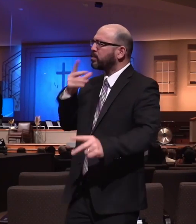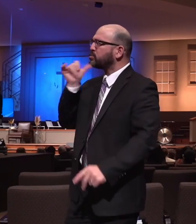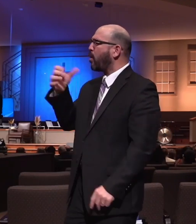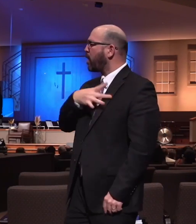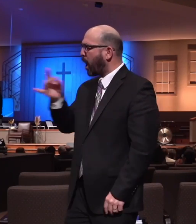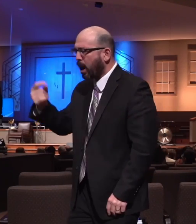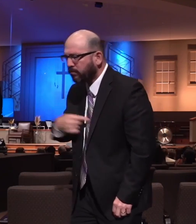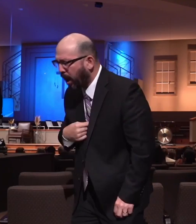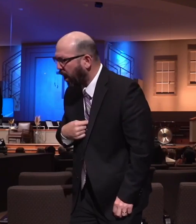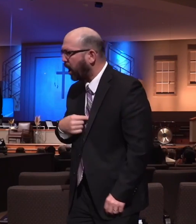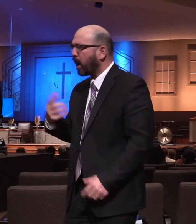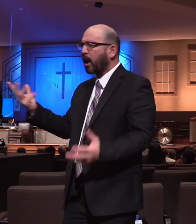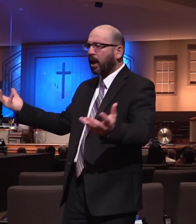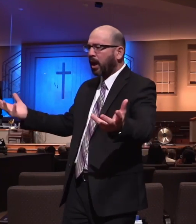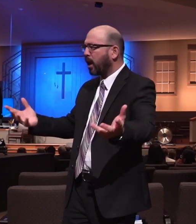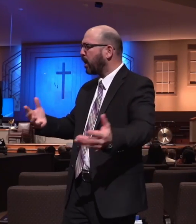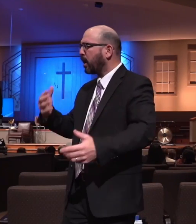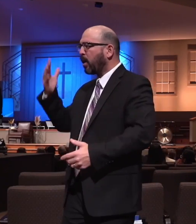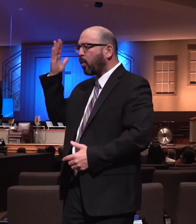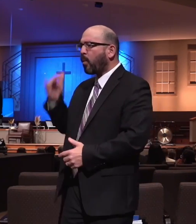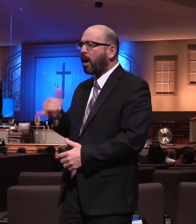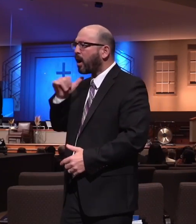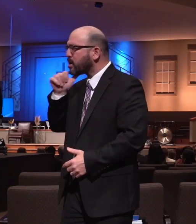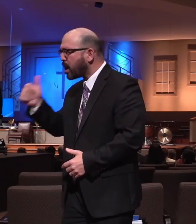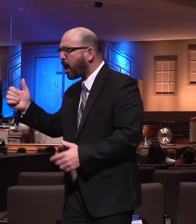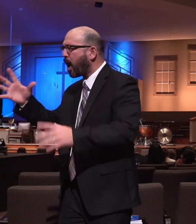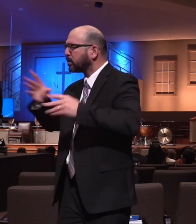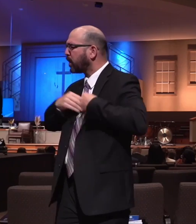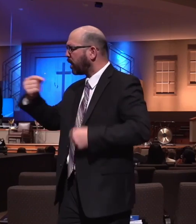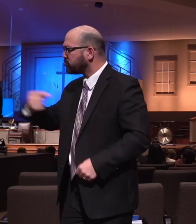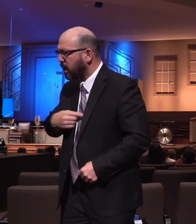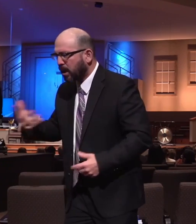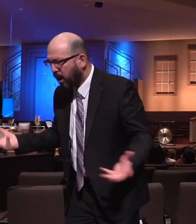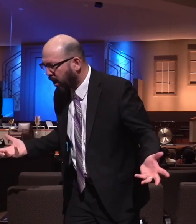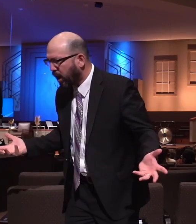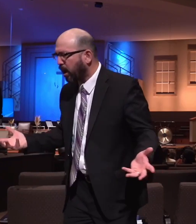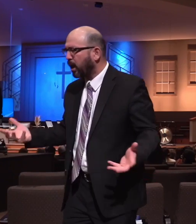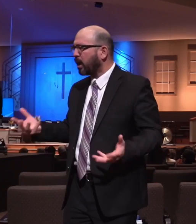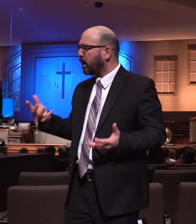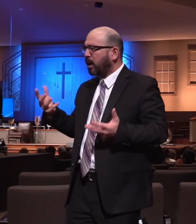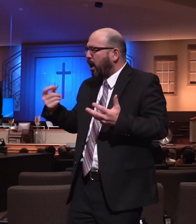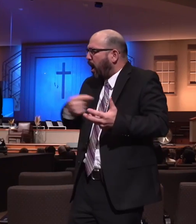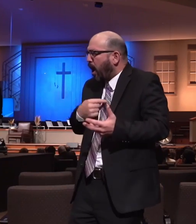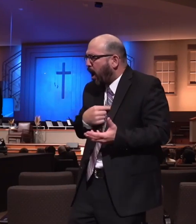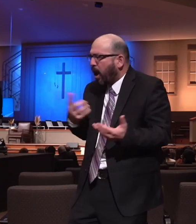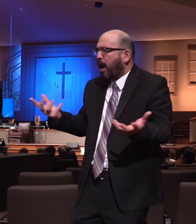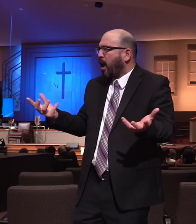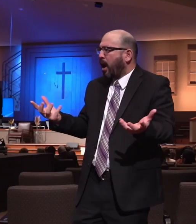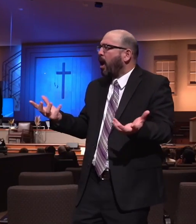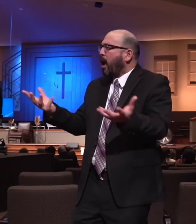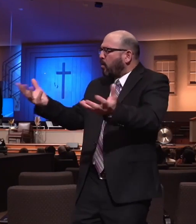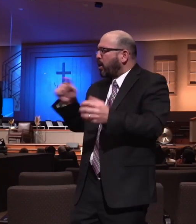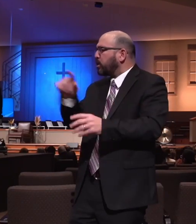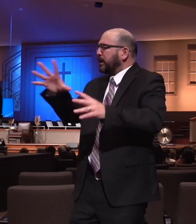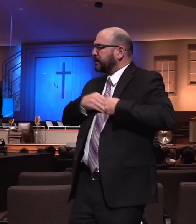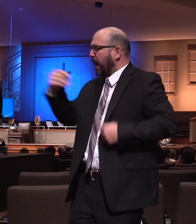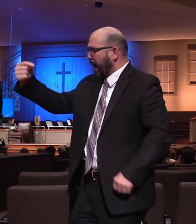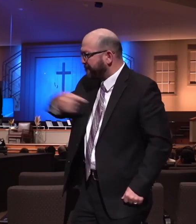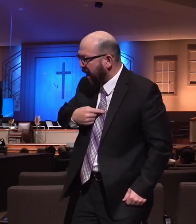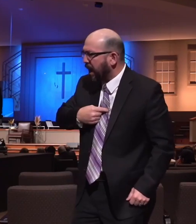to tell the other side of what they've been living in or what they've done. They want to just play the part of the underdog to gain pity and so on and so